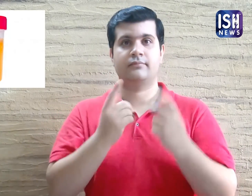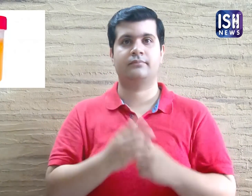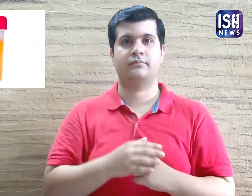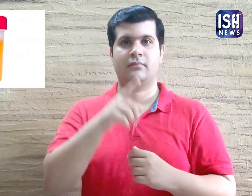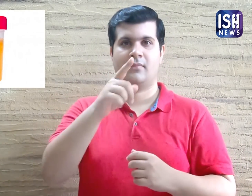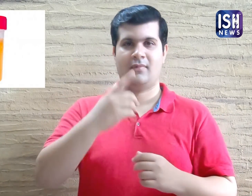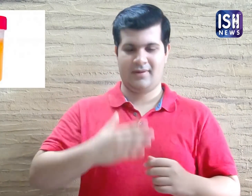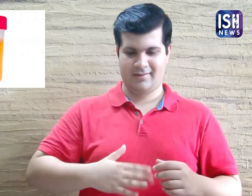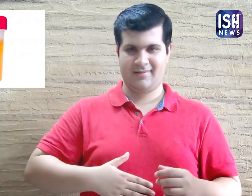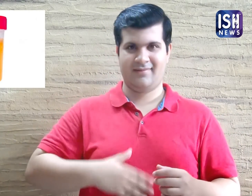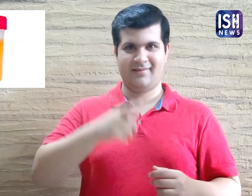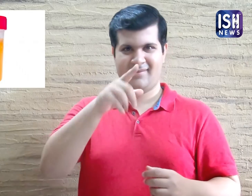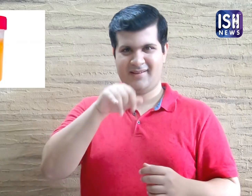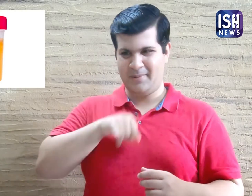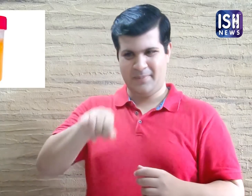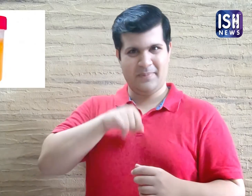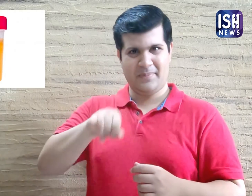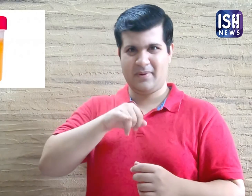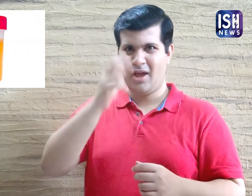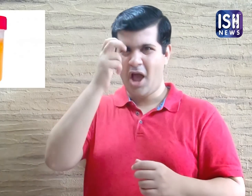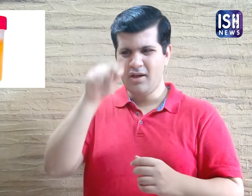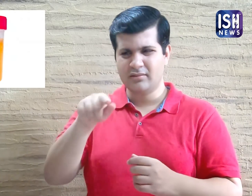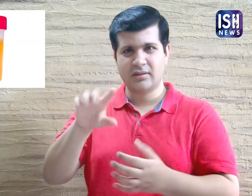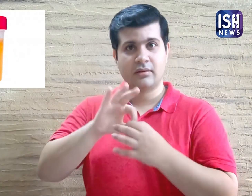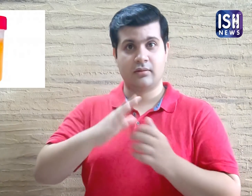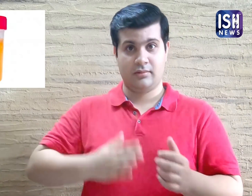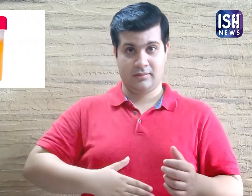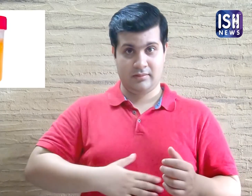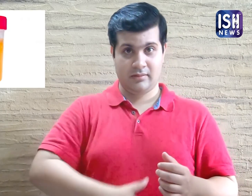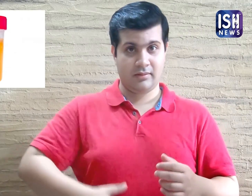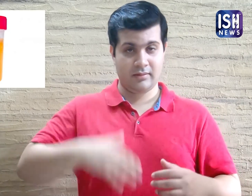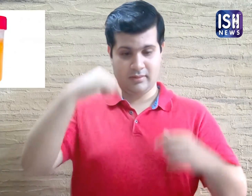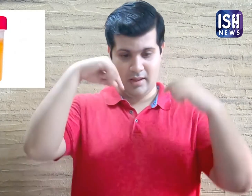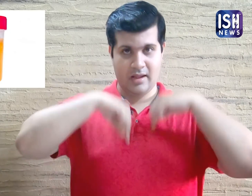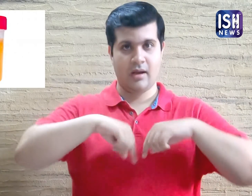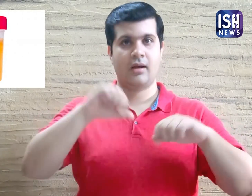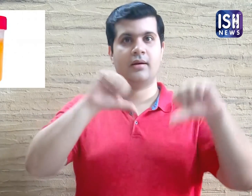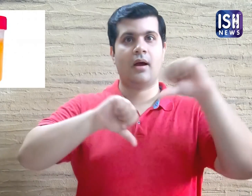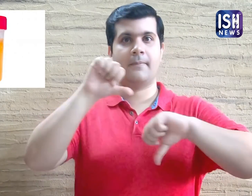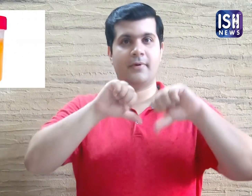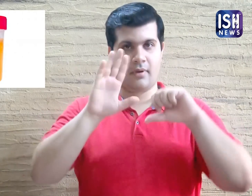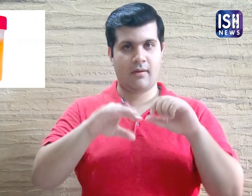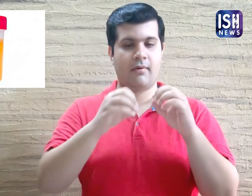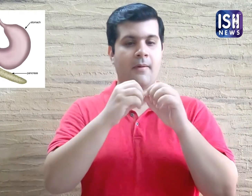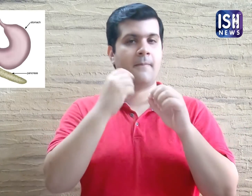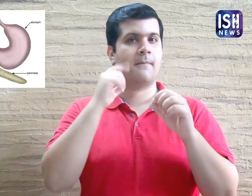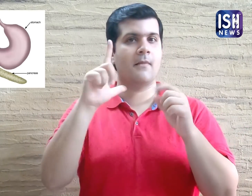urine is orange, it may be because of bile, a chemical naturally found in the body.